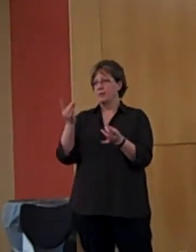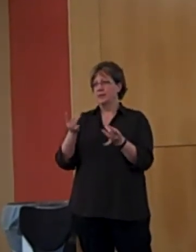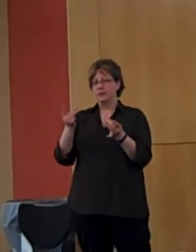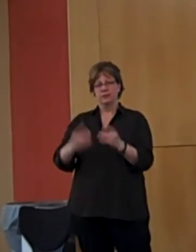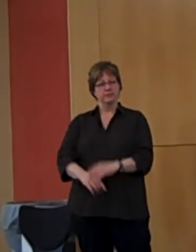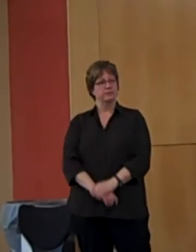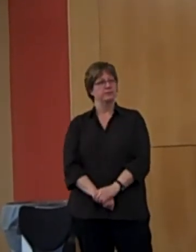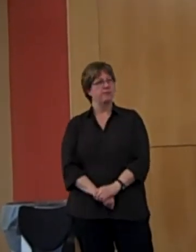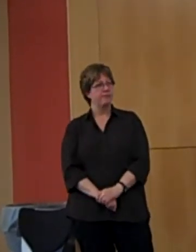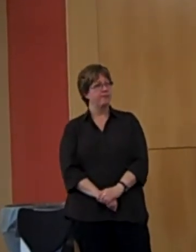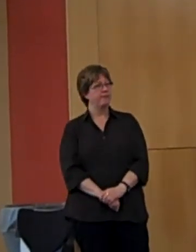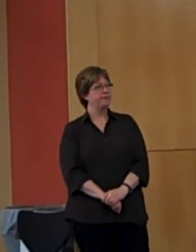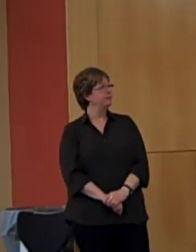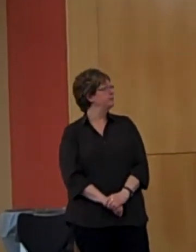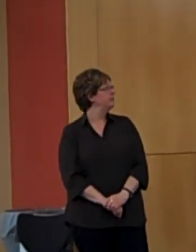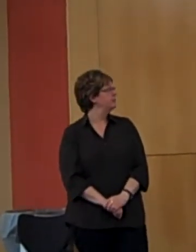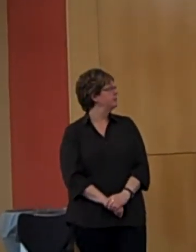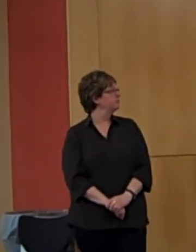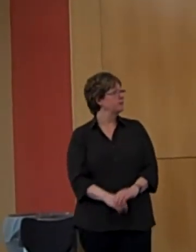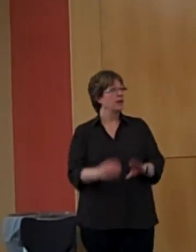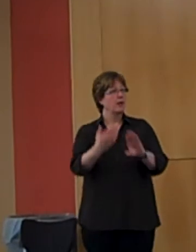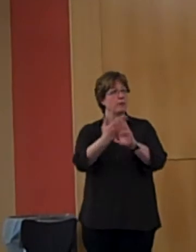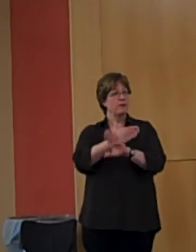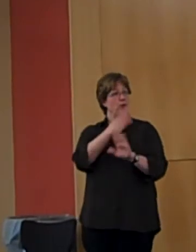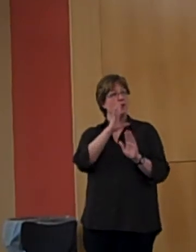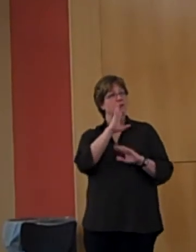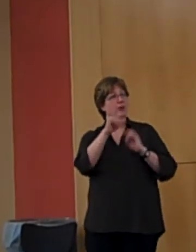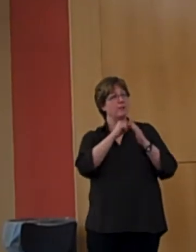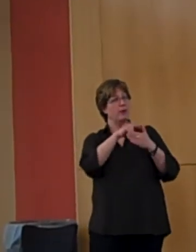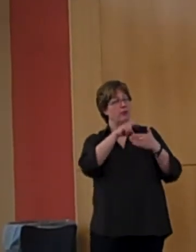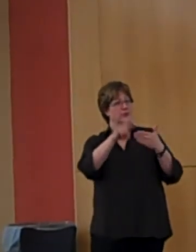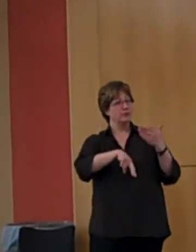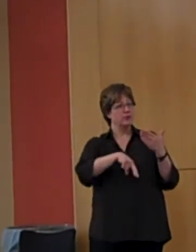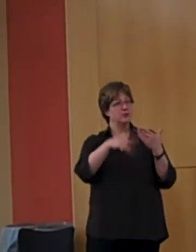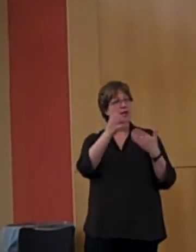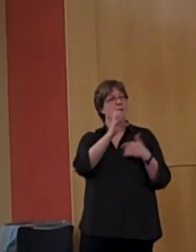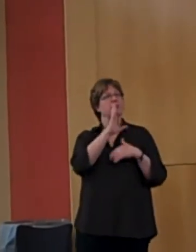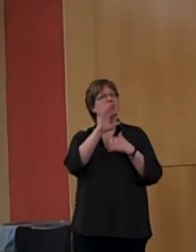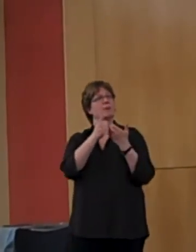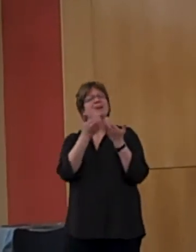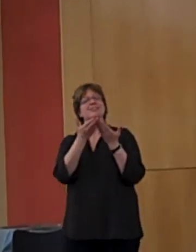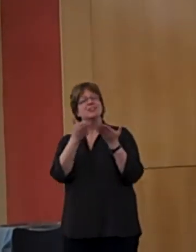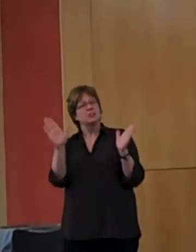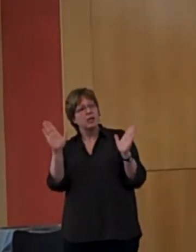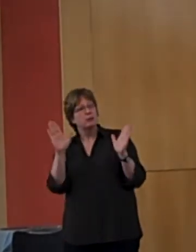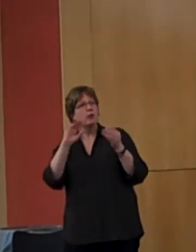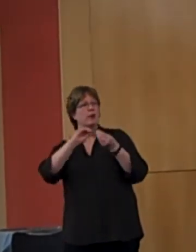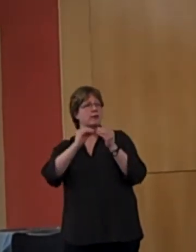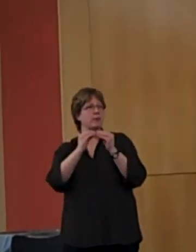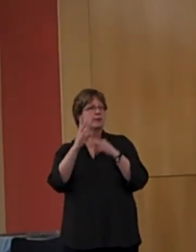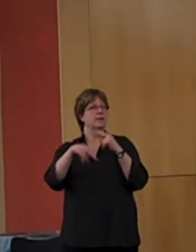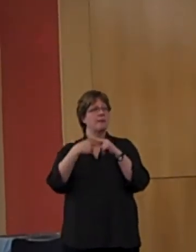Before I reveal these results, however, it's worth reflecting on general statistics of anxiety disorders in America today.